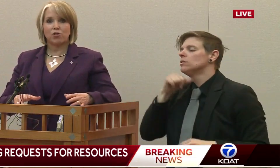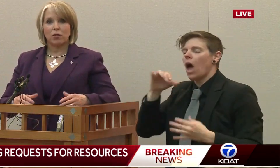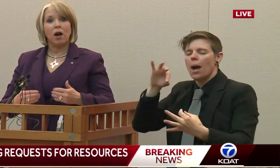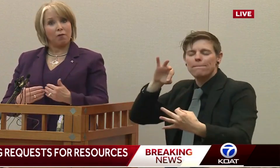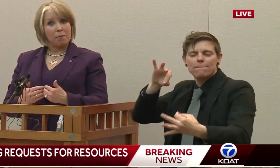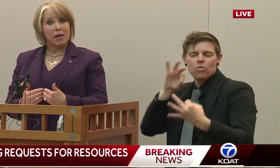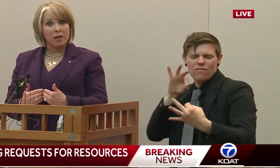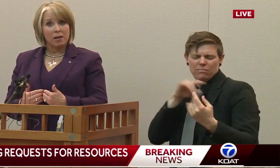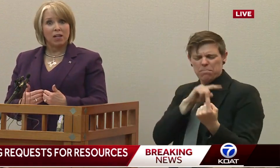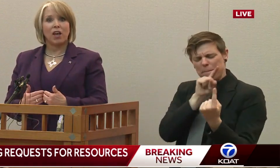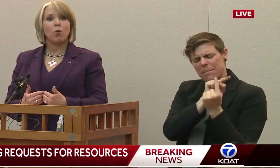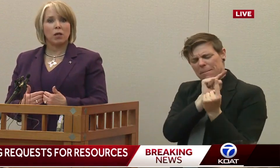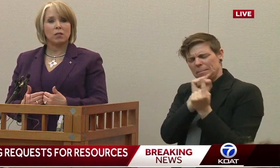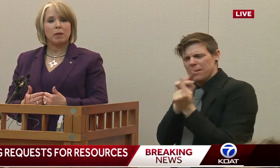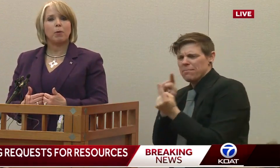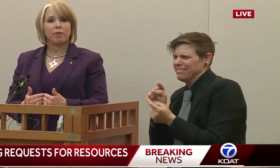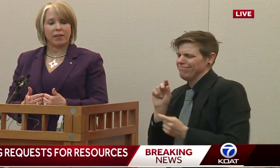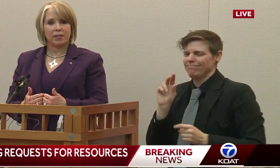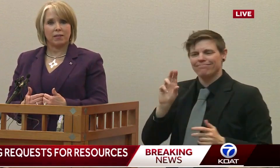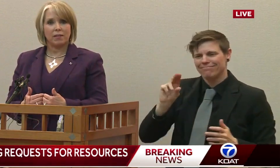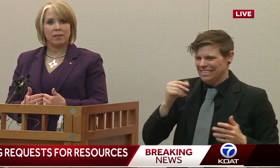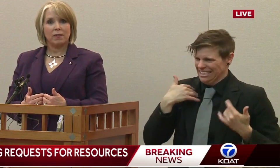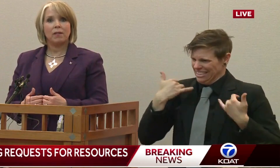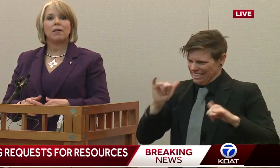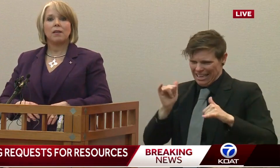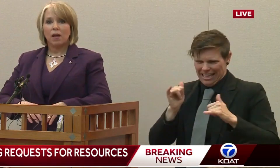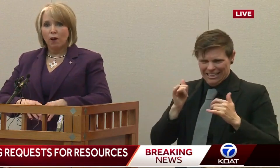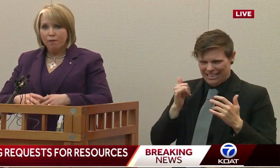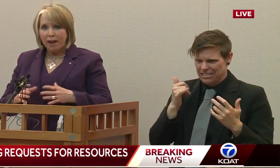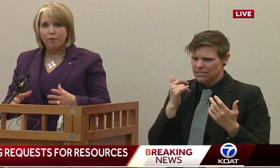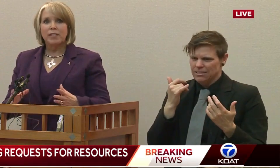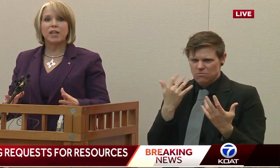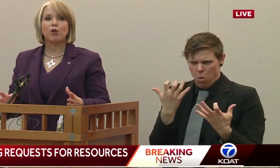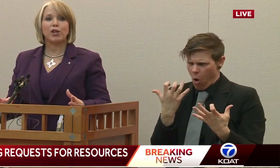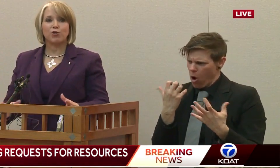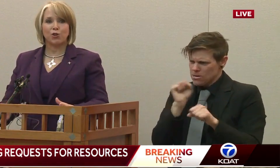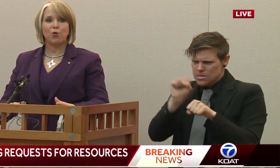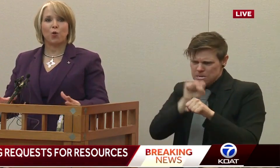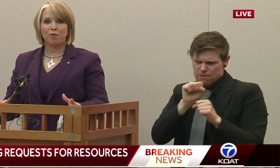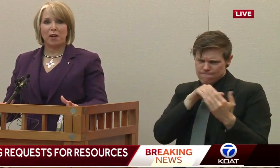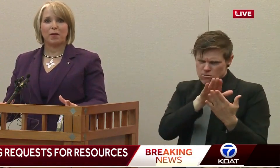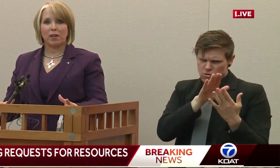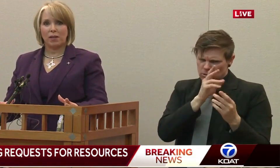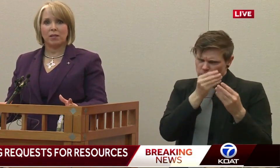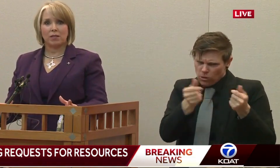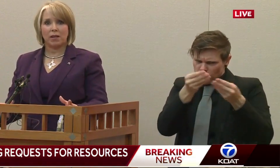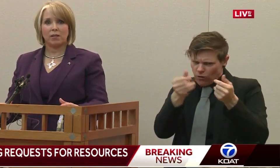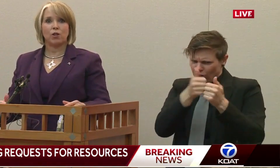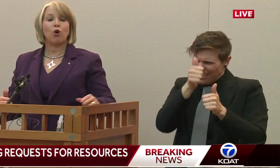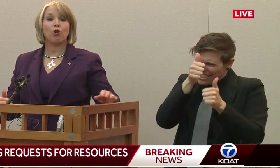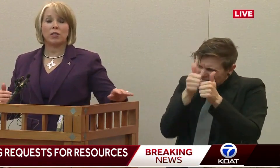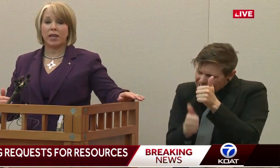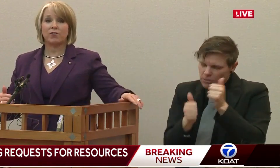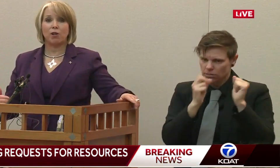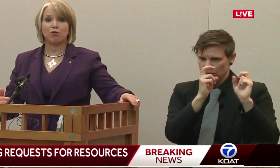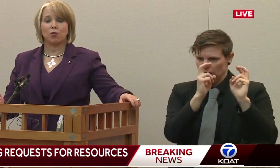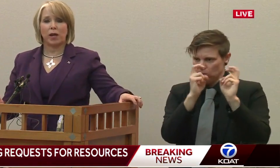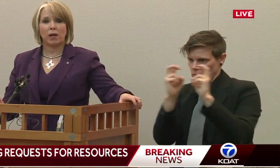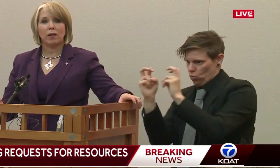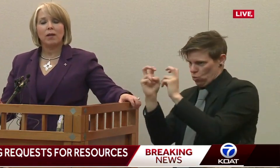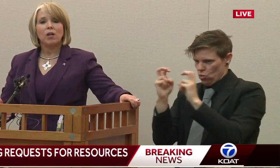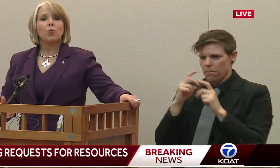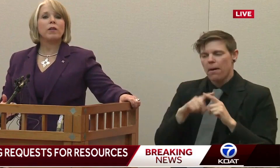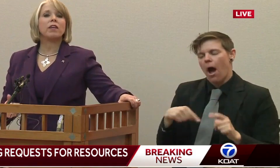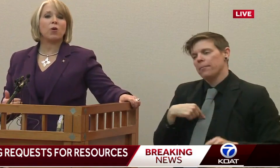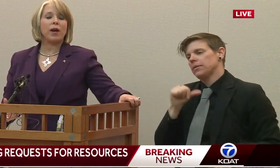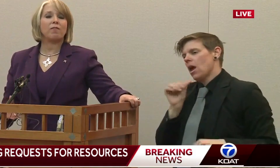satisfaction of me, because I want it to be perfect, of every single issue or family in the state. The goal is to get as close as